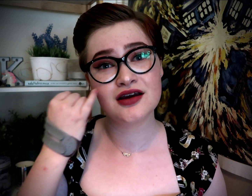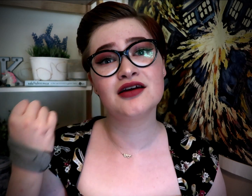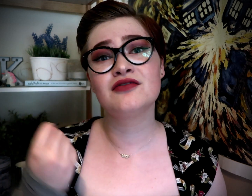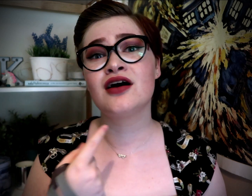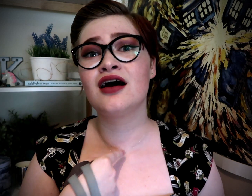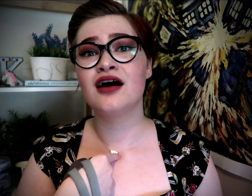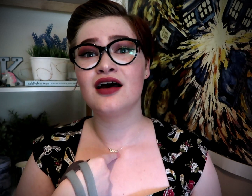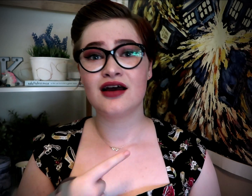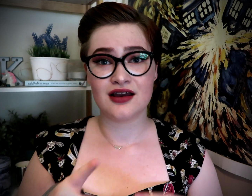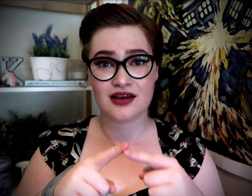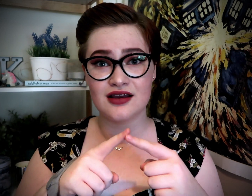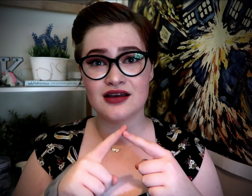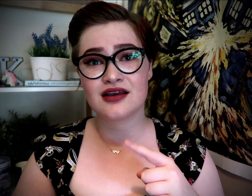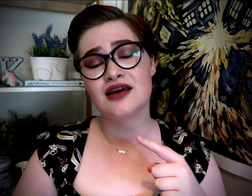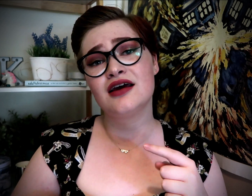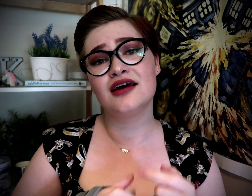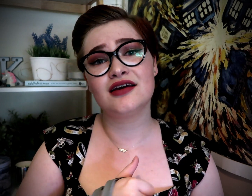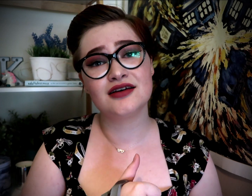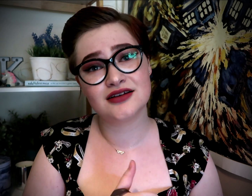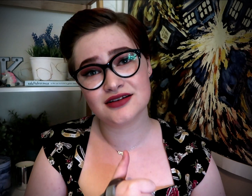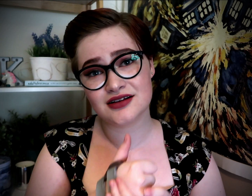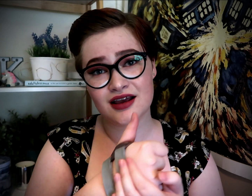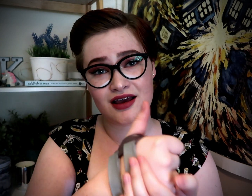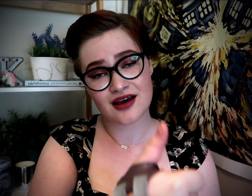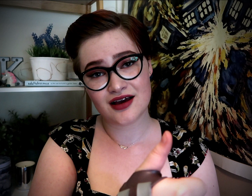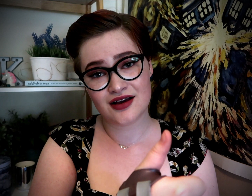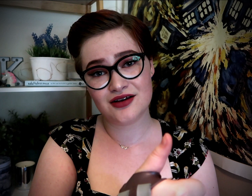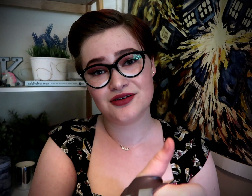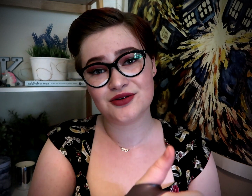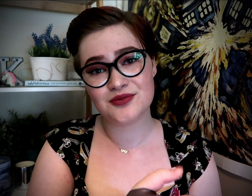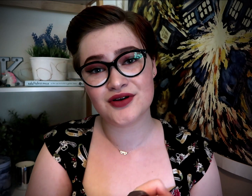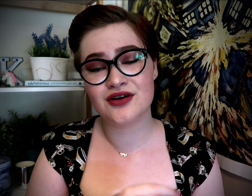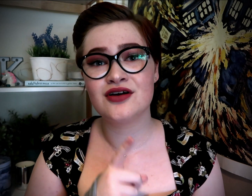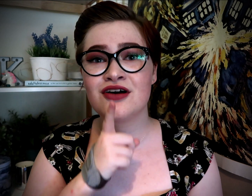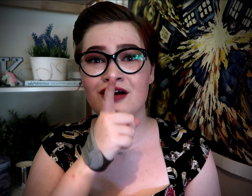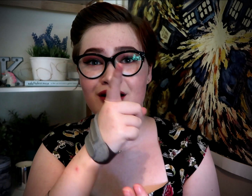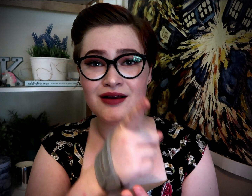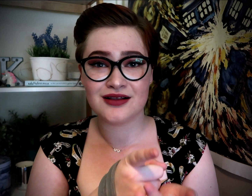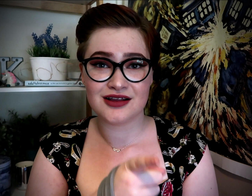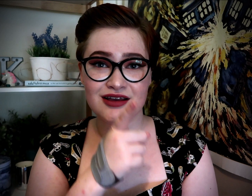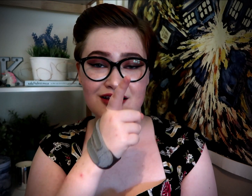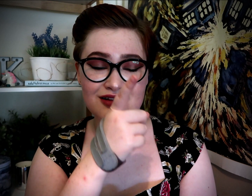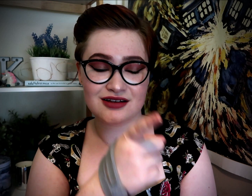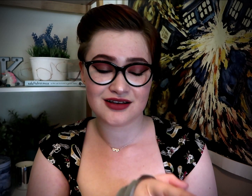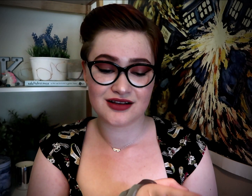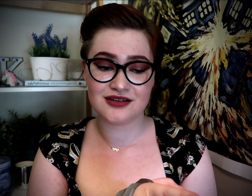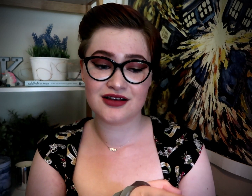if I can't help falling in